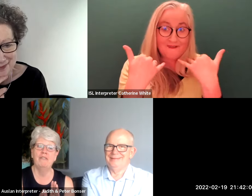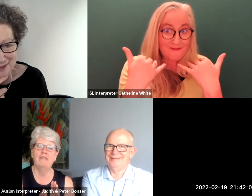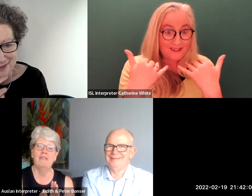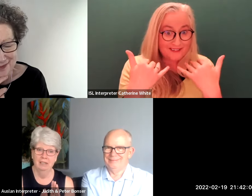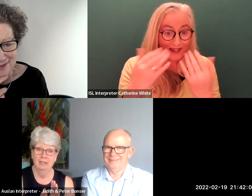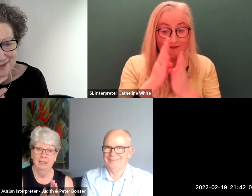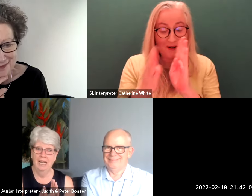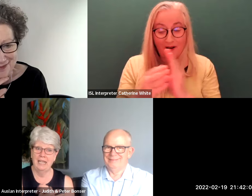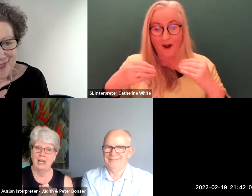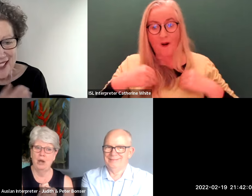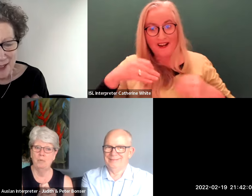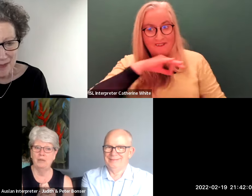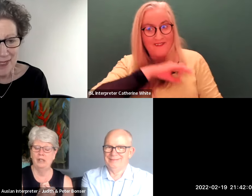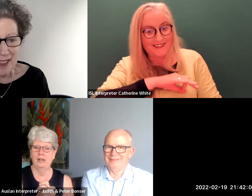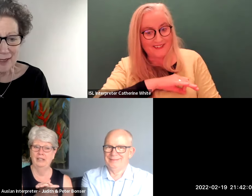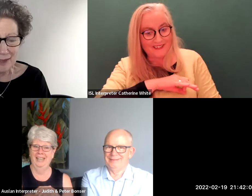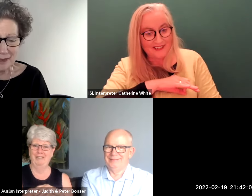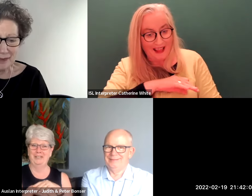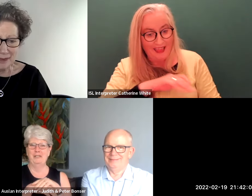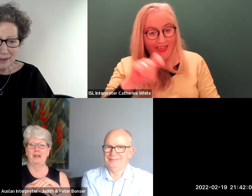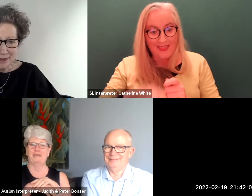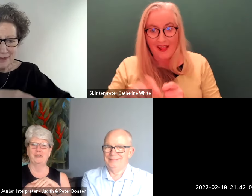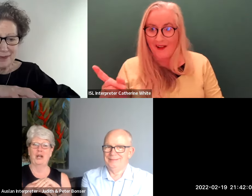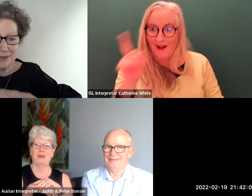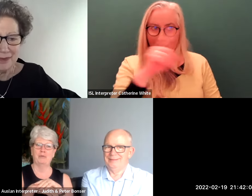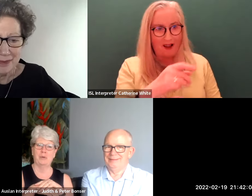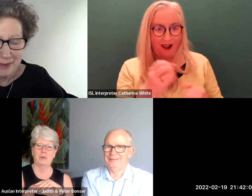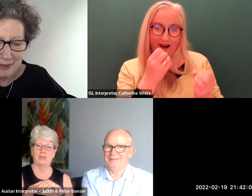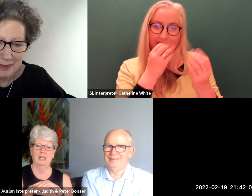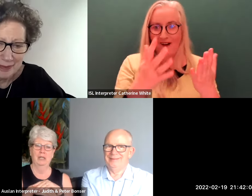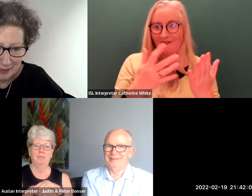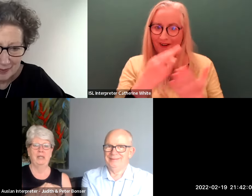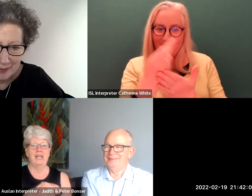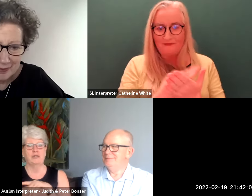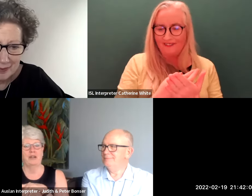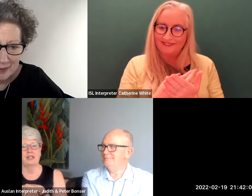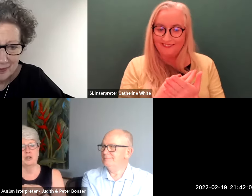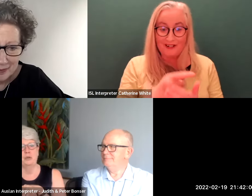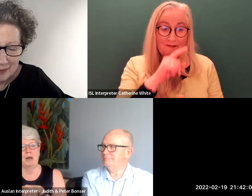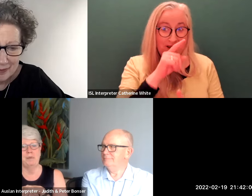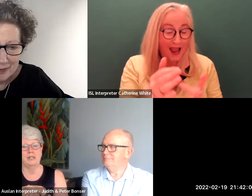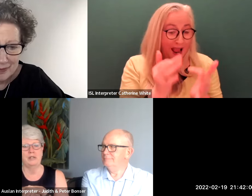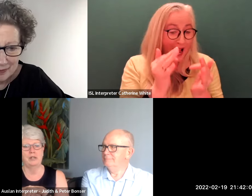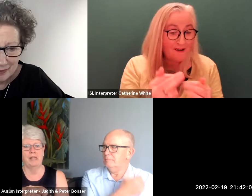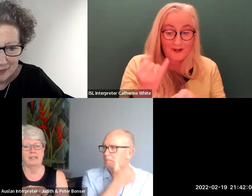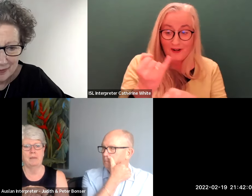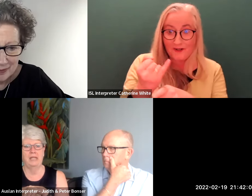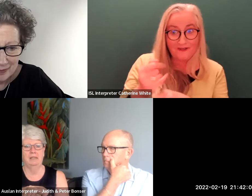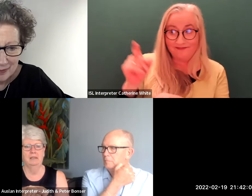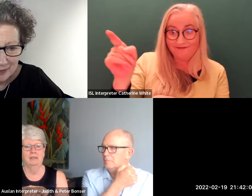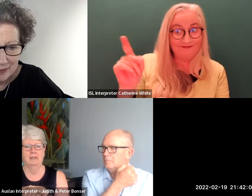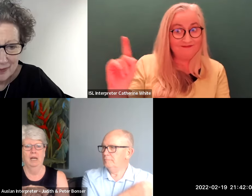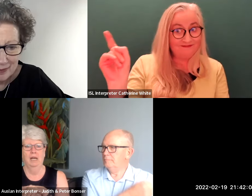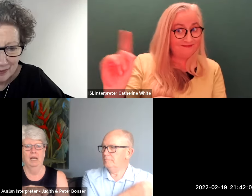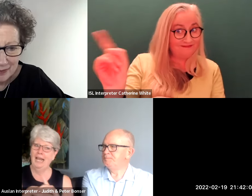advantage and they come home with you know all these wonderful glowing reports but in actual fact the school might be concerned about something